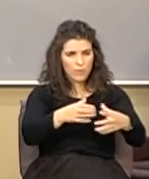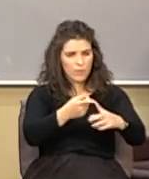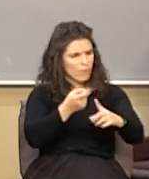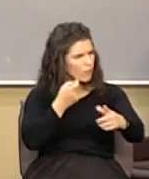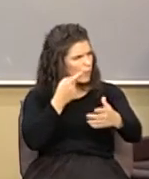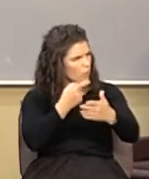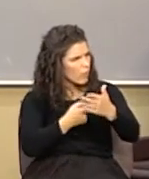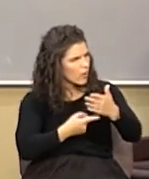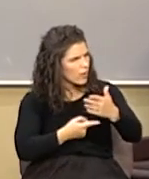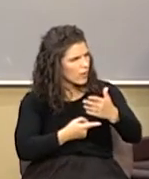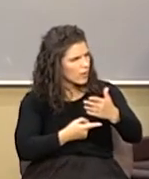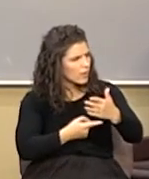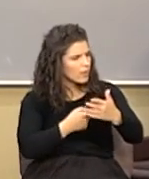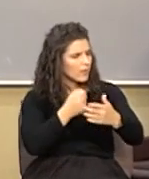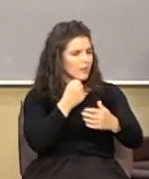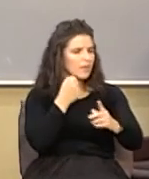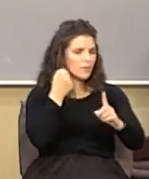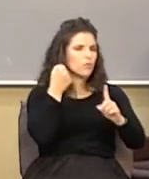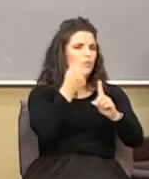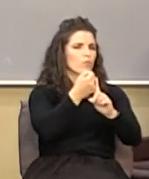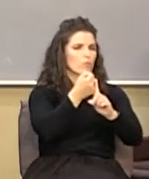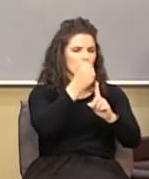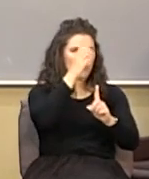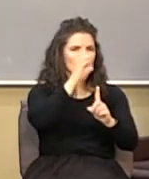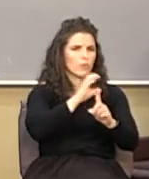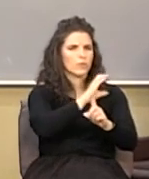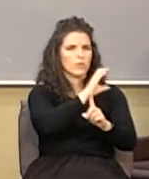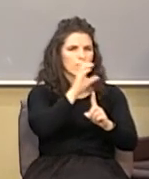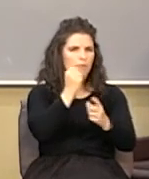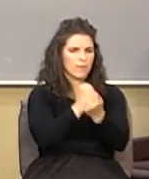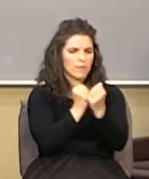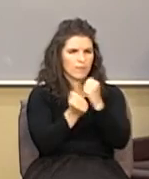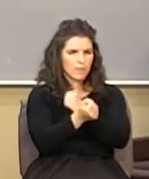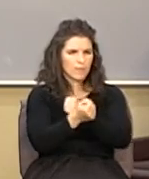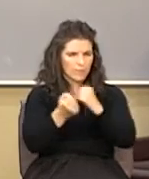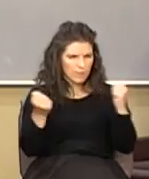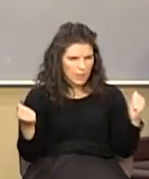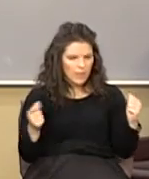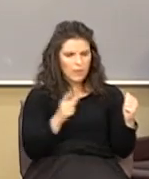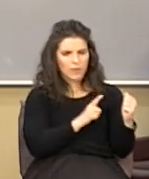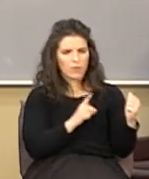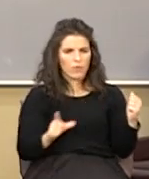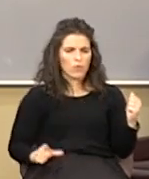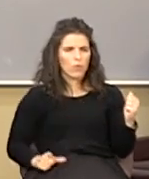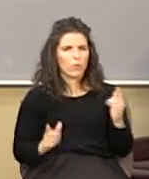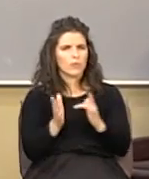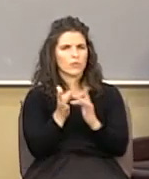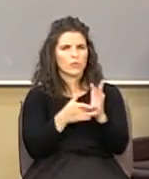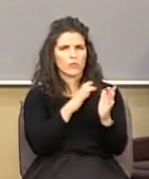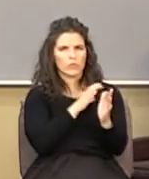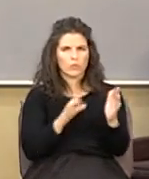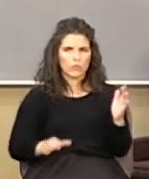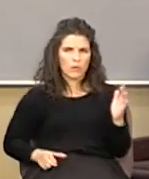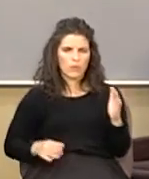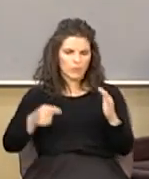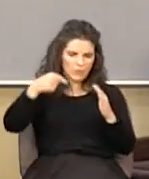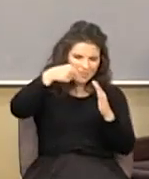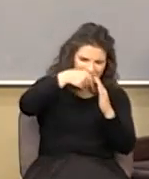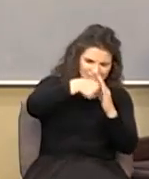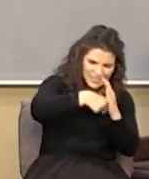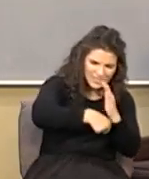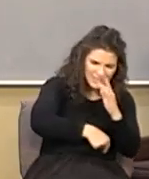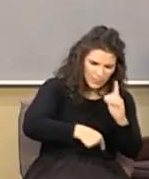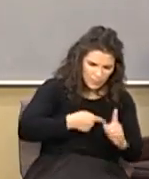of crucifying the Lord Jesus Christ you see there's a at the bottom of the rage is a spiritual issue